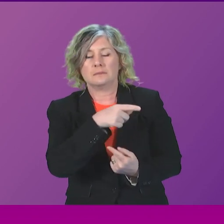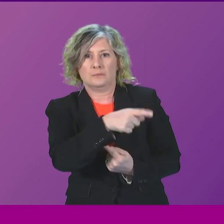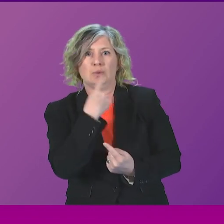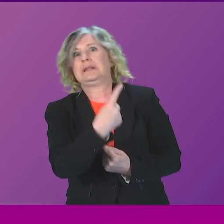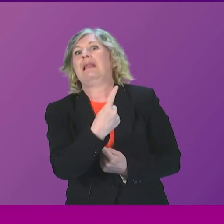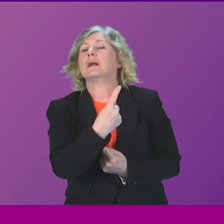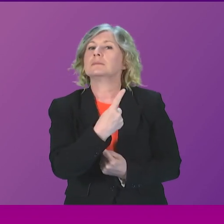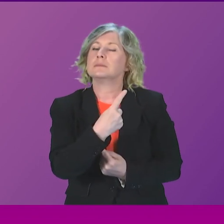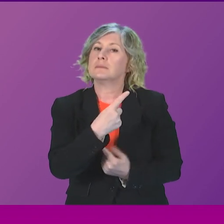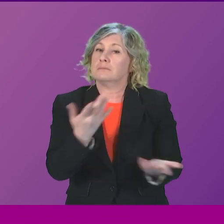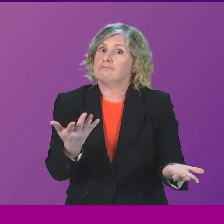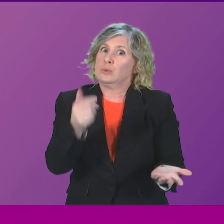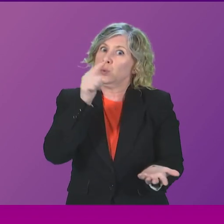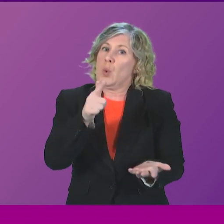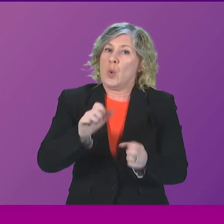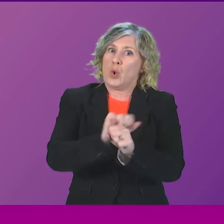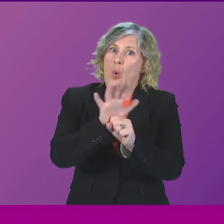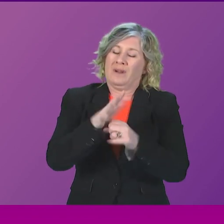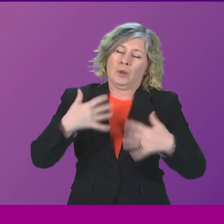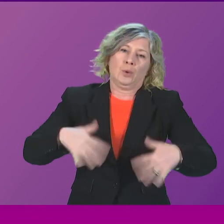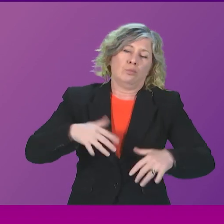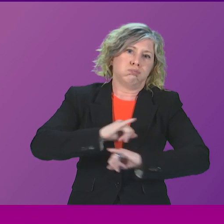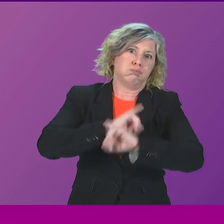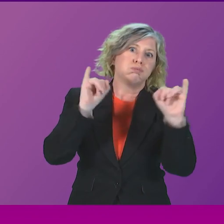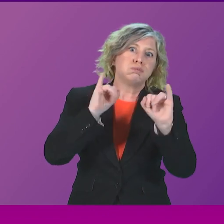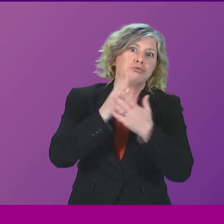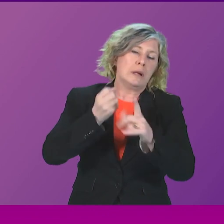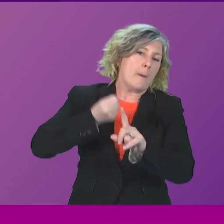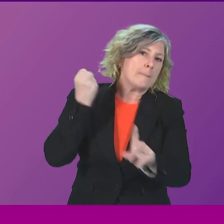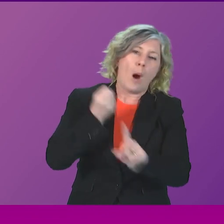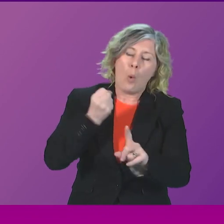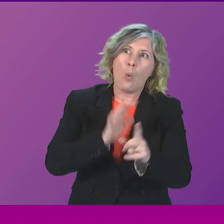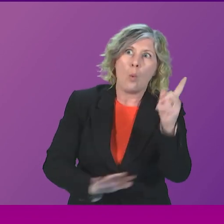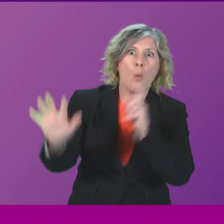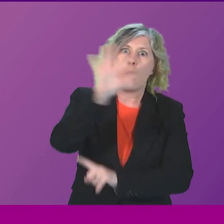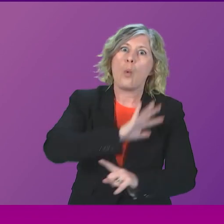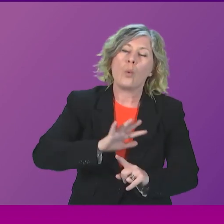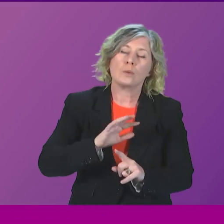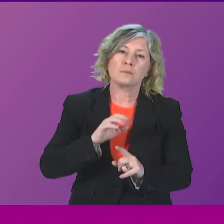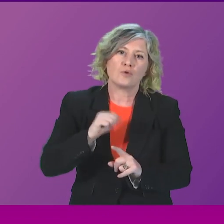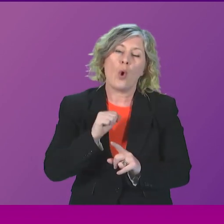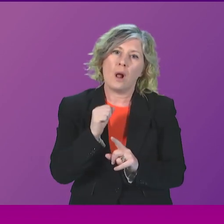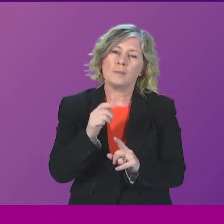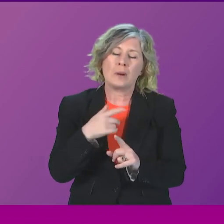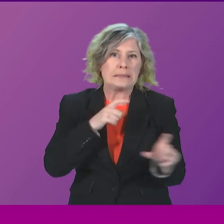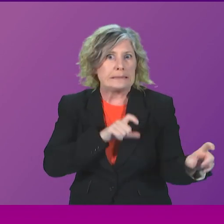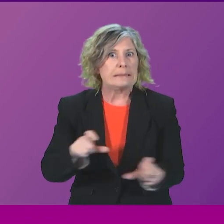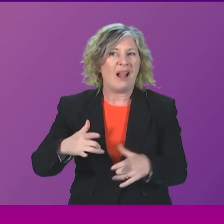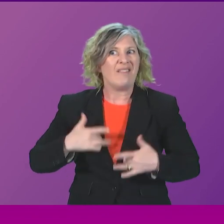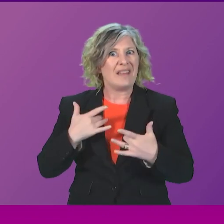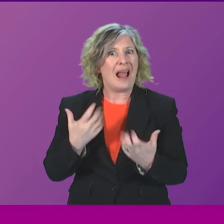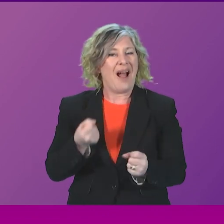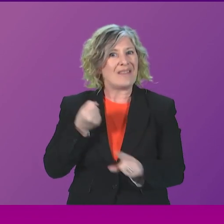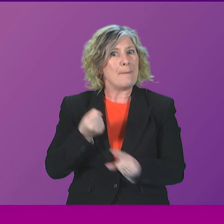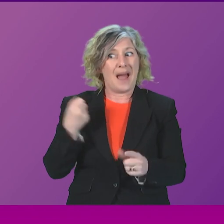Because COVID took a heavy toll on everyone across this country and we continue to feel its impact. The least we can expect